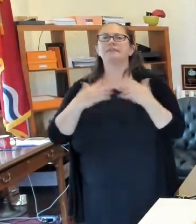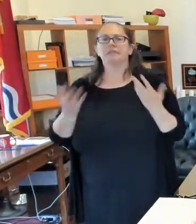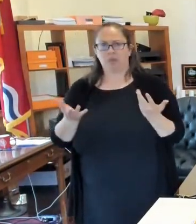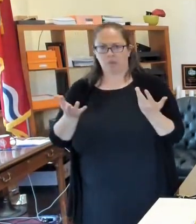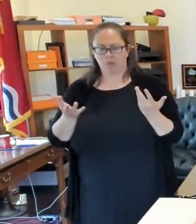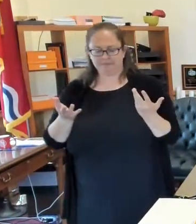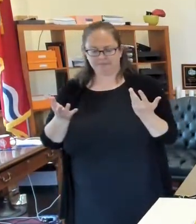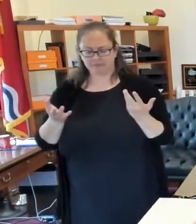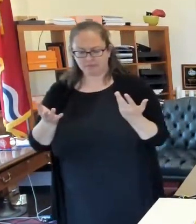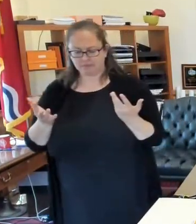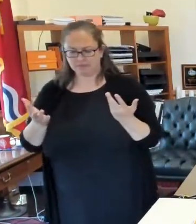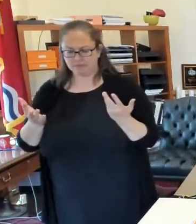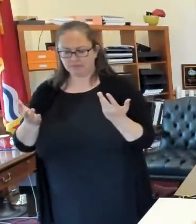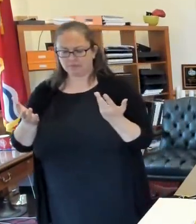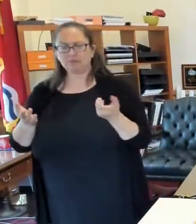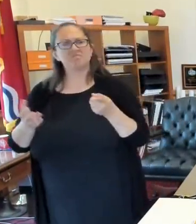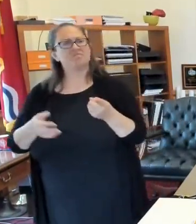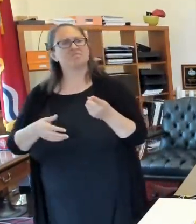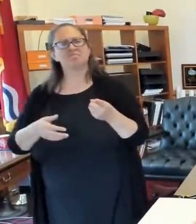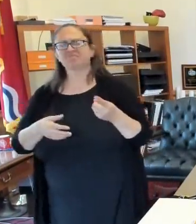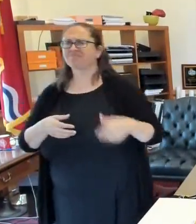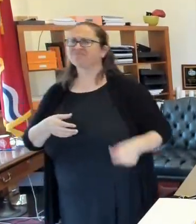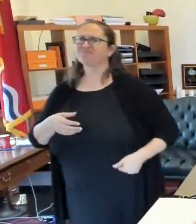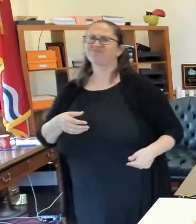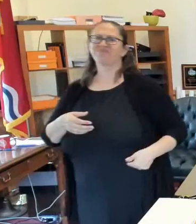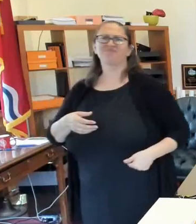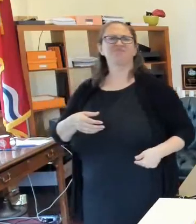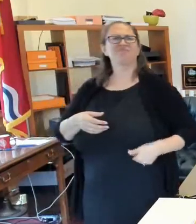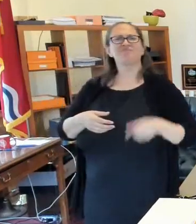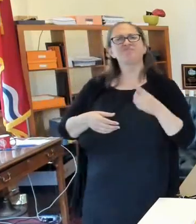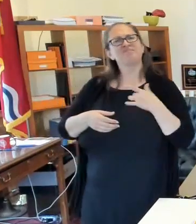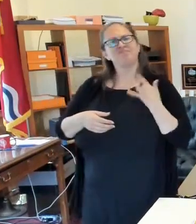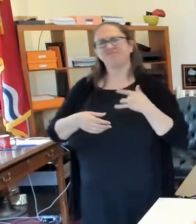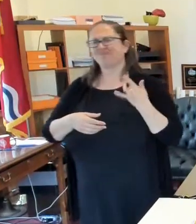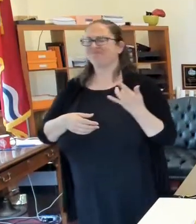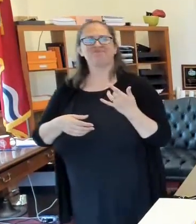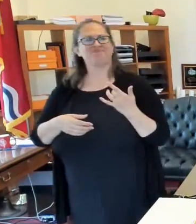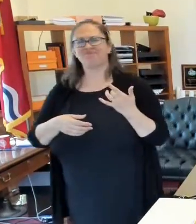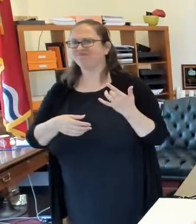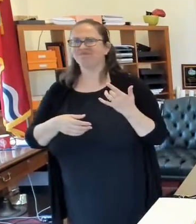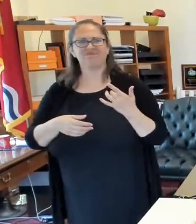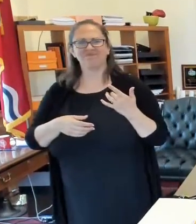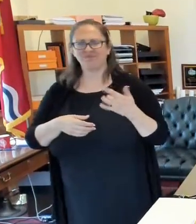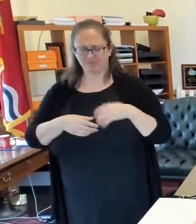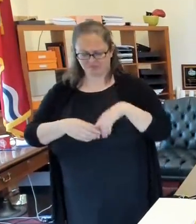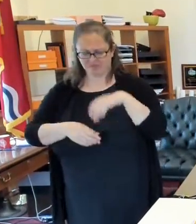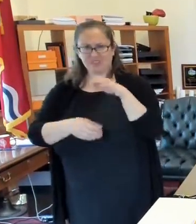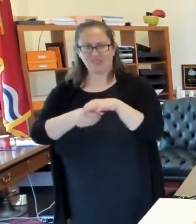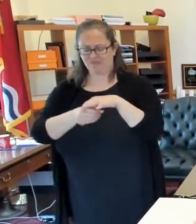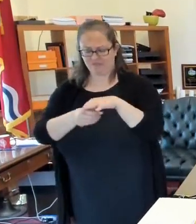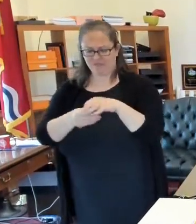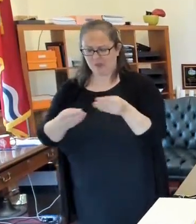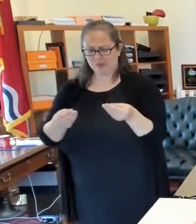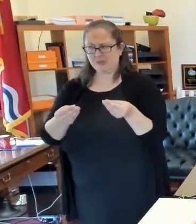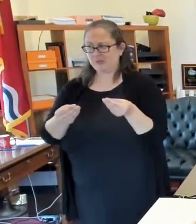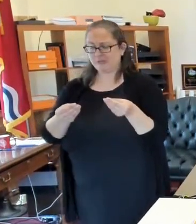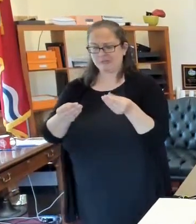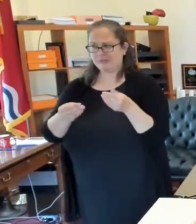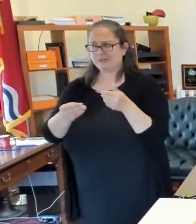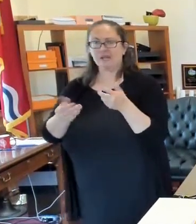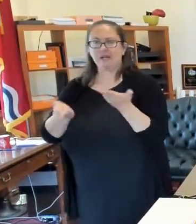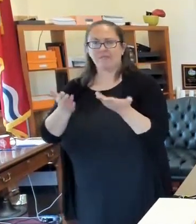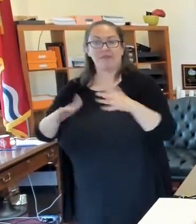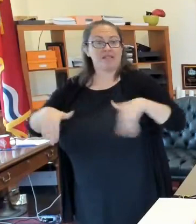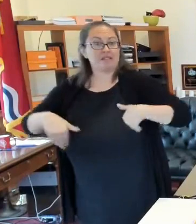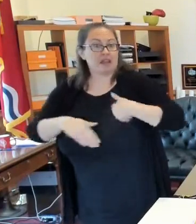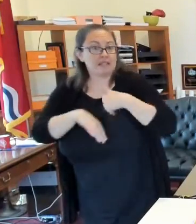So if you, if you feel like your mail-in ballot is not going to get there, so let's say you haven't mailed